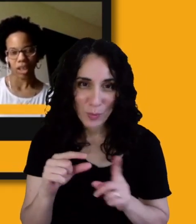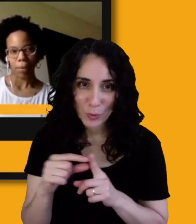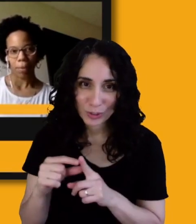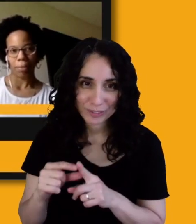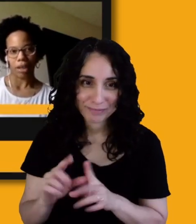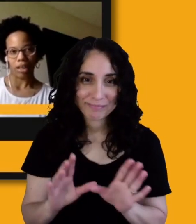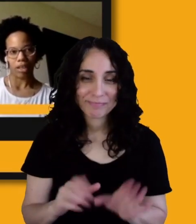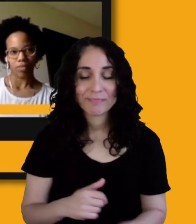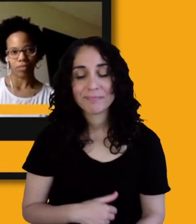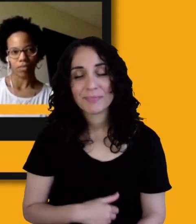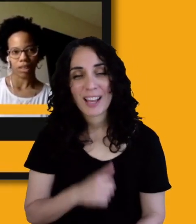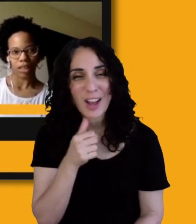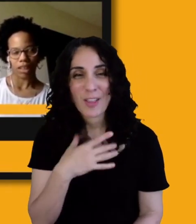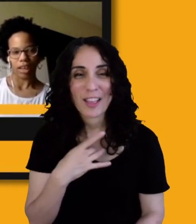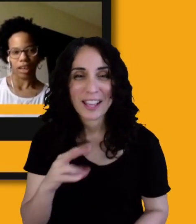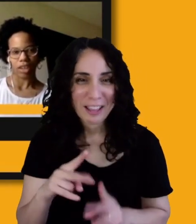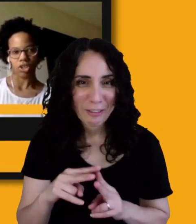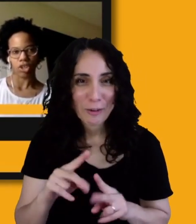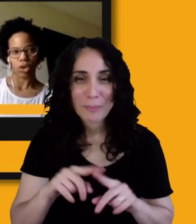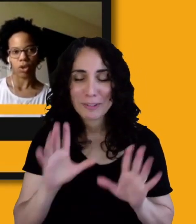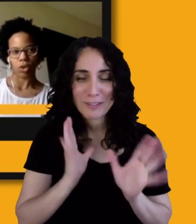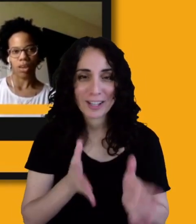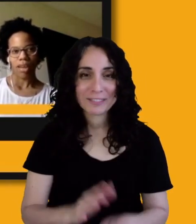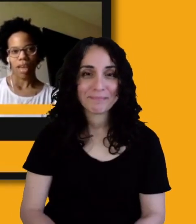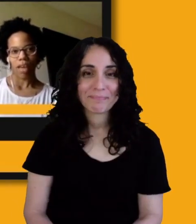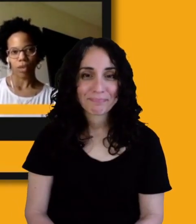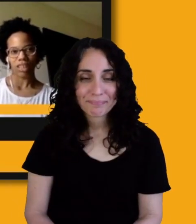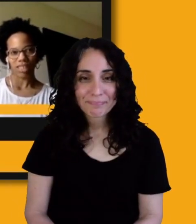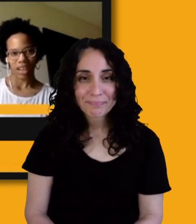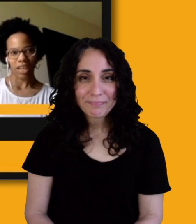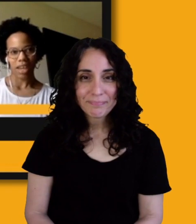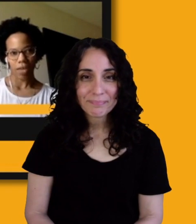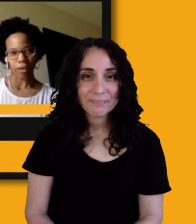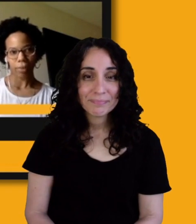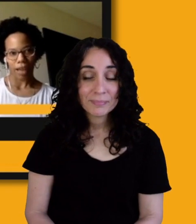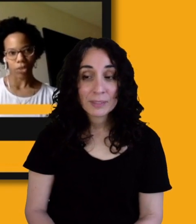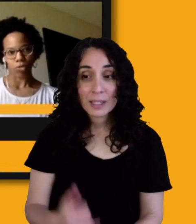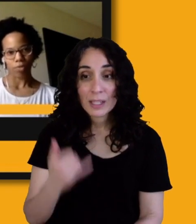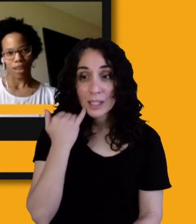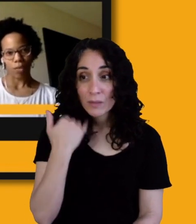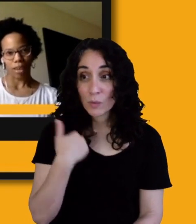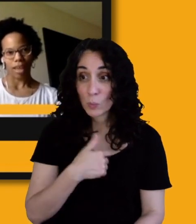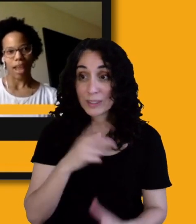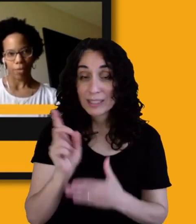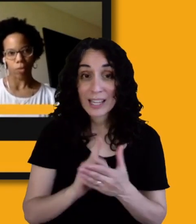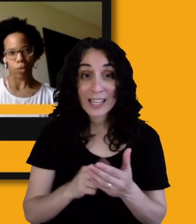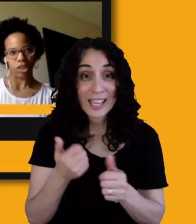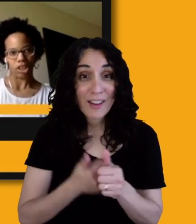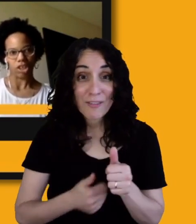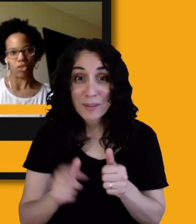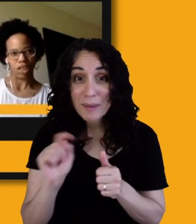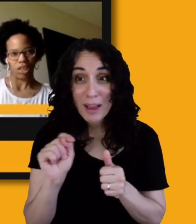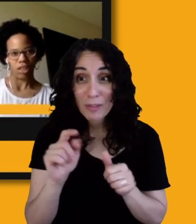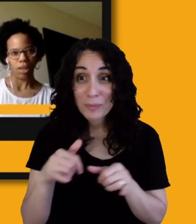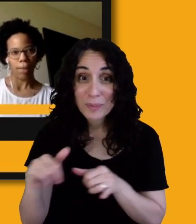No, I don't either, but it's okay. Yeah. So if we design every bathroom that way, everyone can use it. Yeah. But